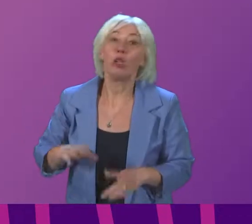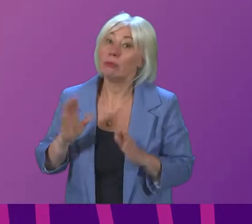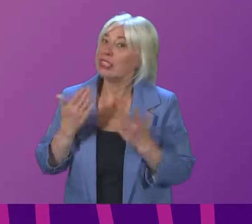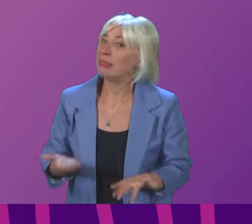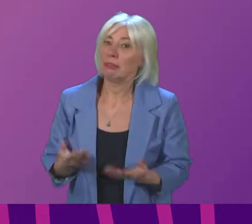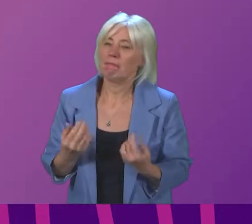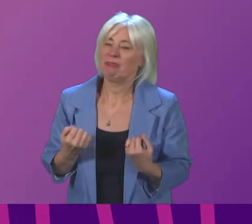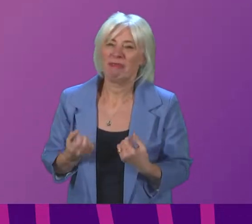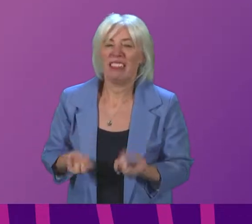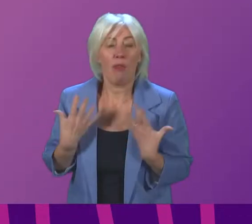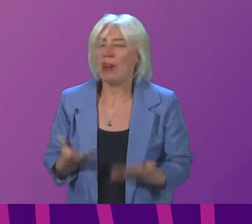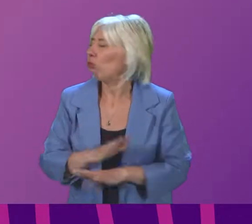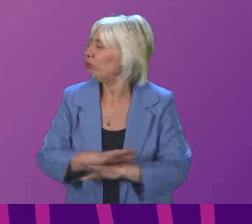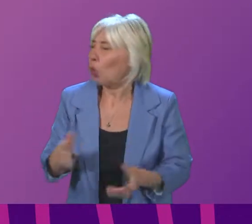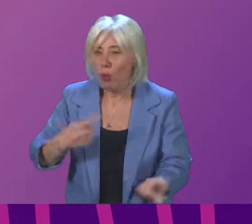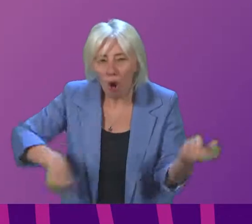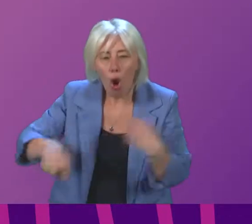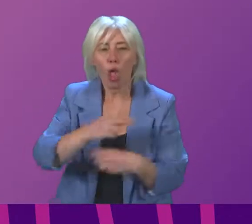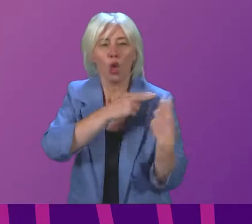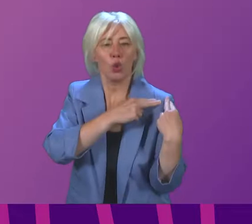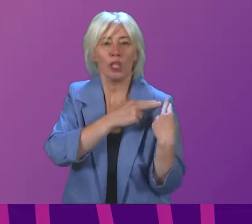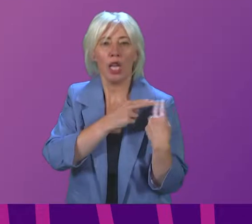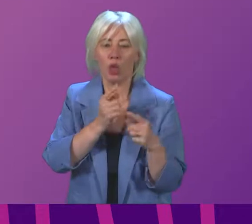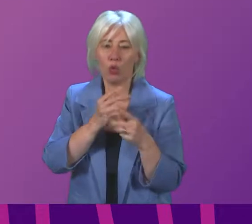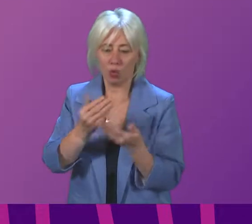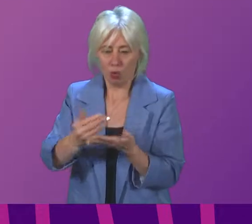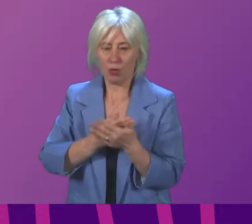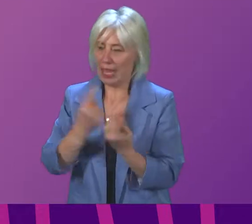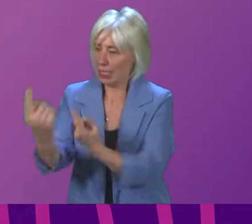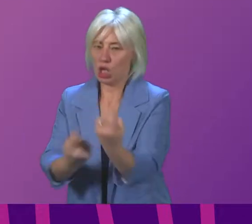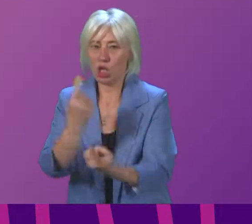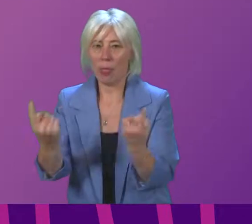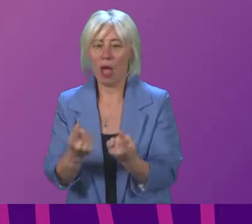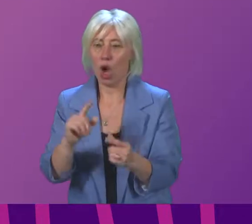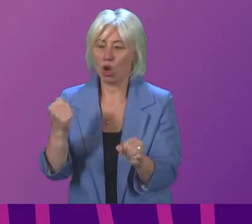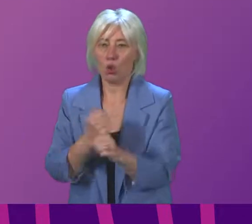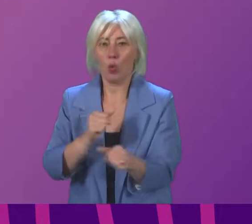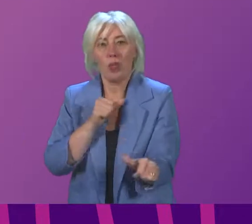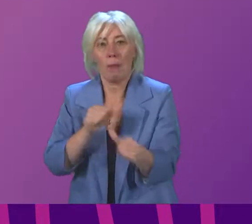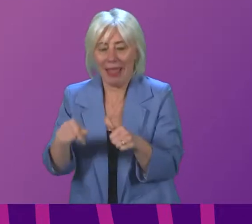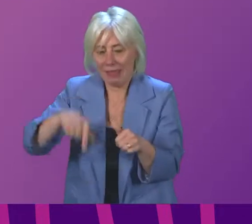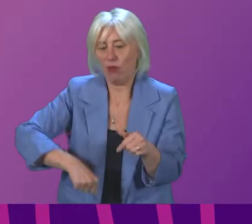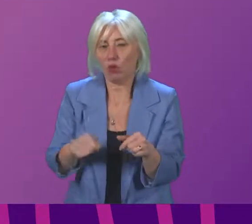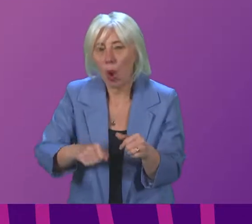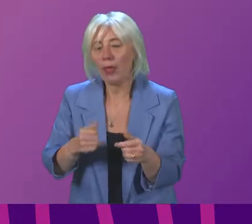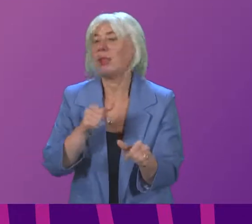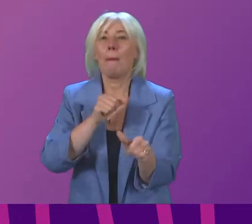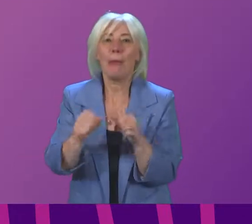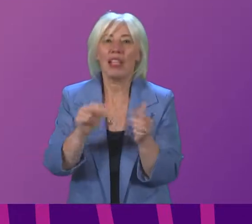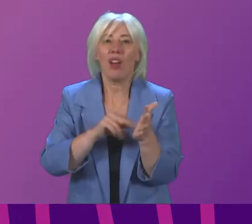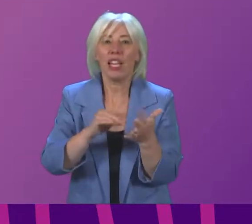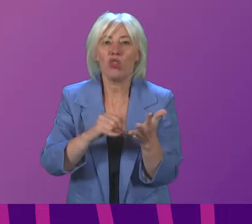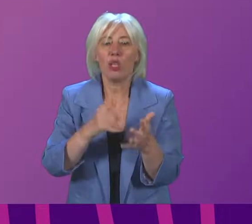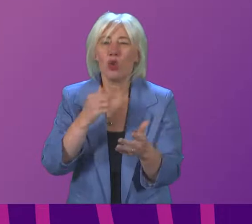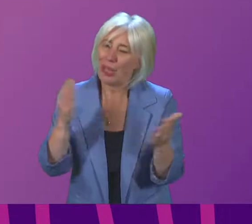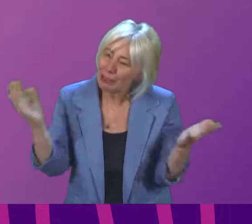moment. We all have a duty to protect each other and do what is in the best interests of our country and our NHS. So can I urge